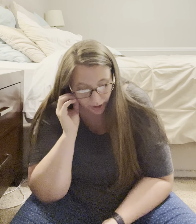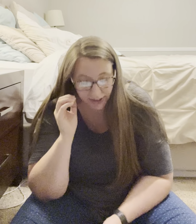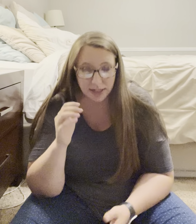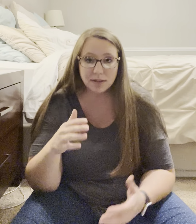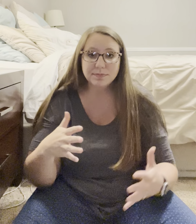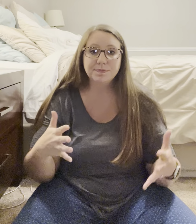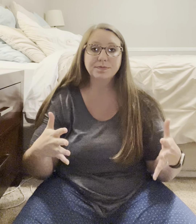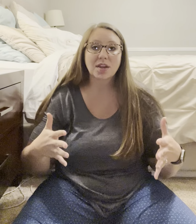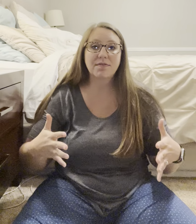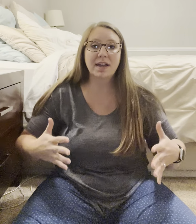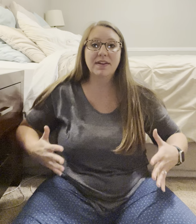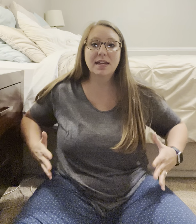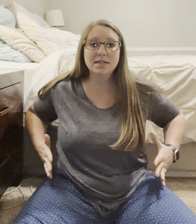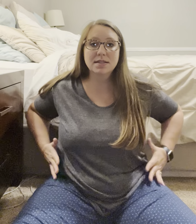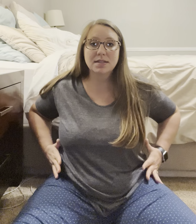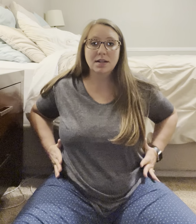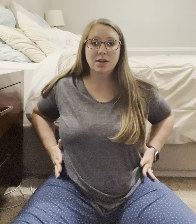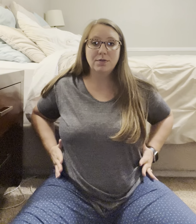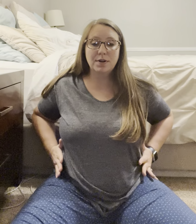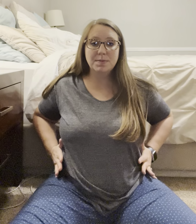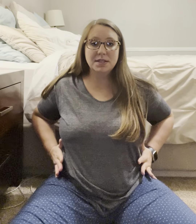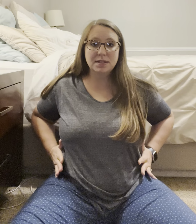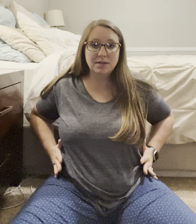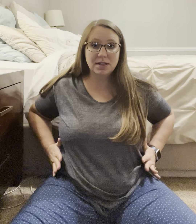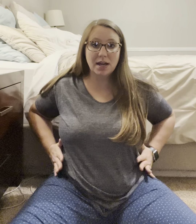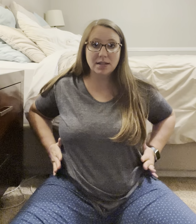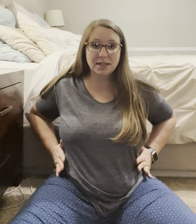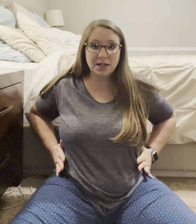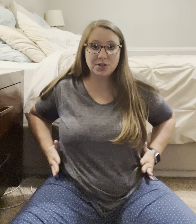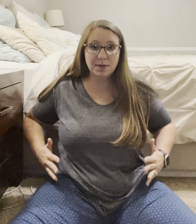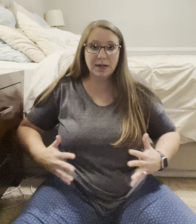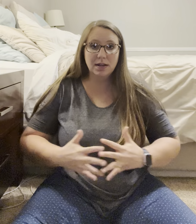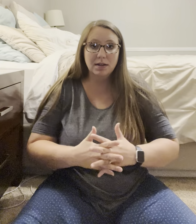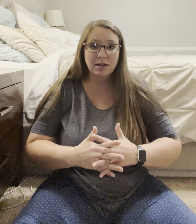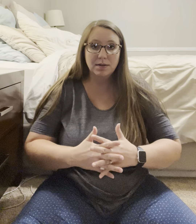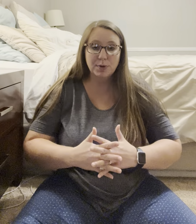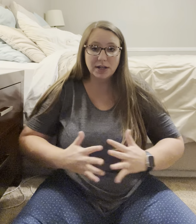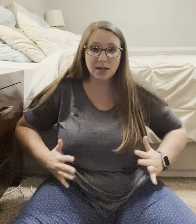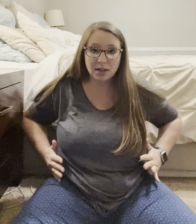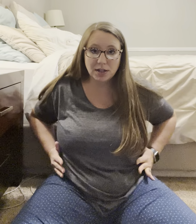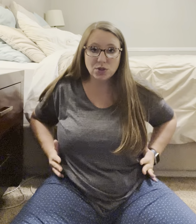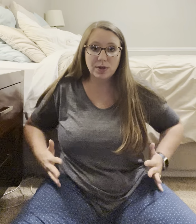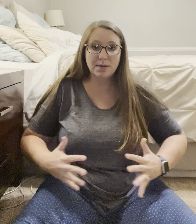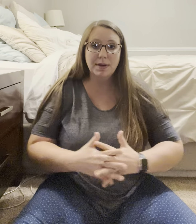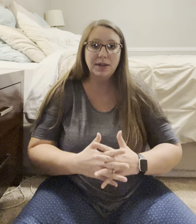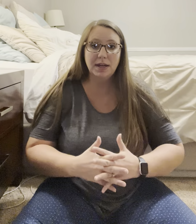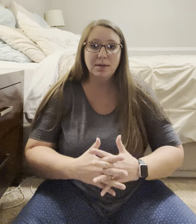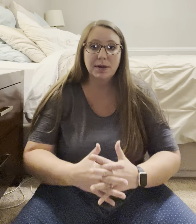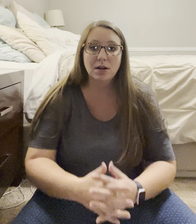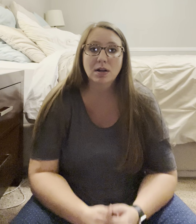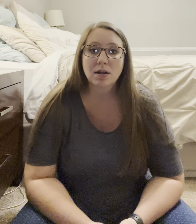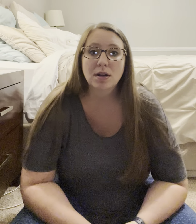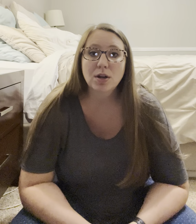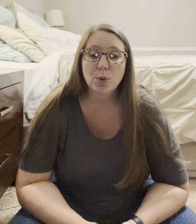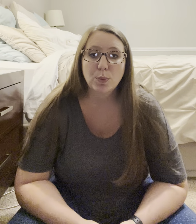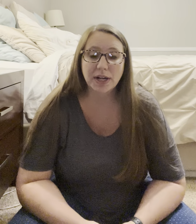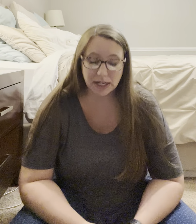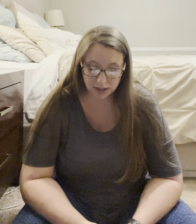pregnant. Five hands. From the side of your stomach. Pregnant. Like, showing the belly getting bigger. Pregnant.